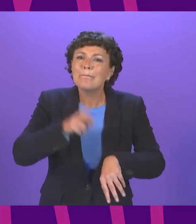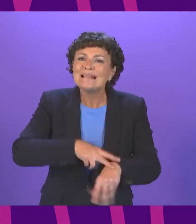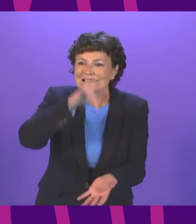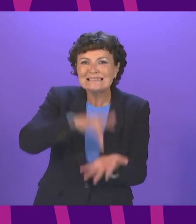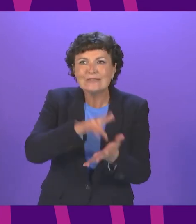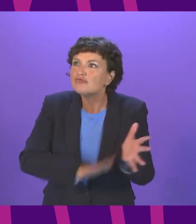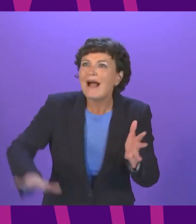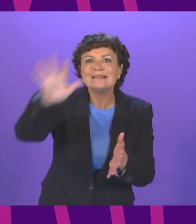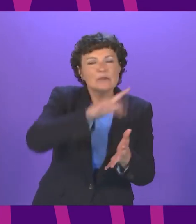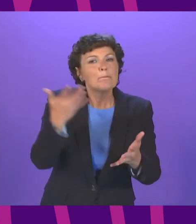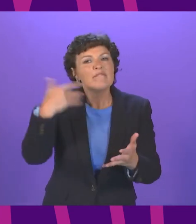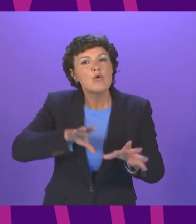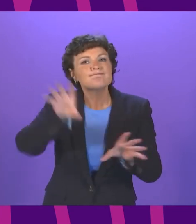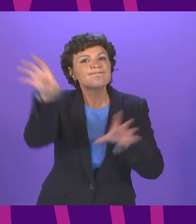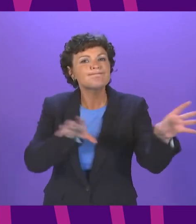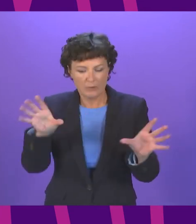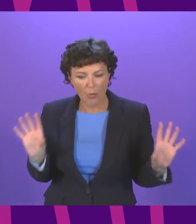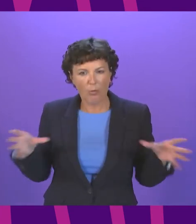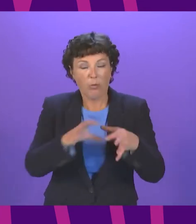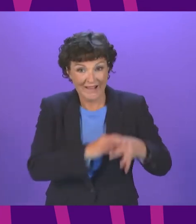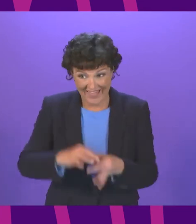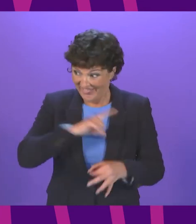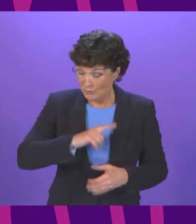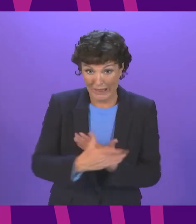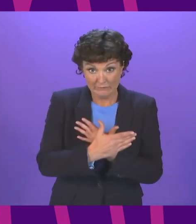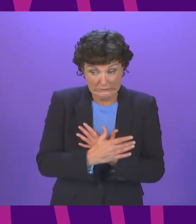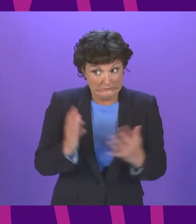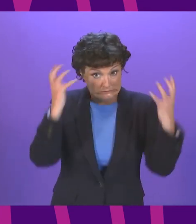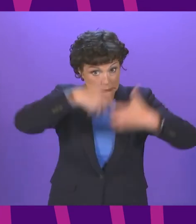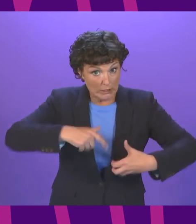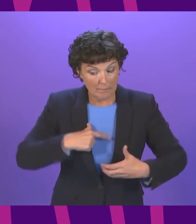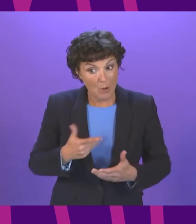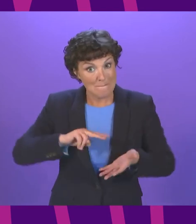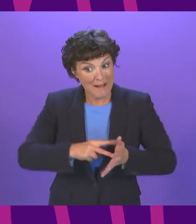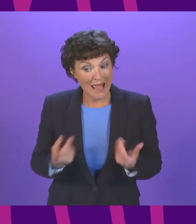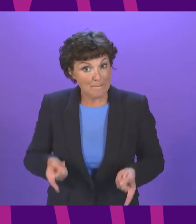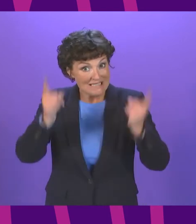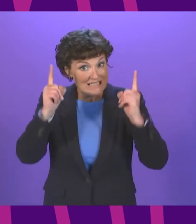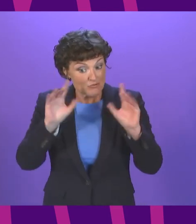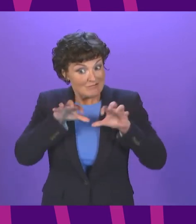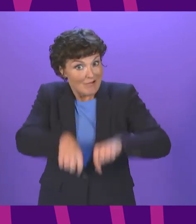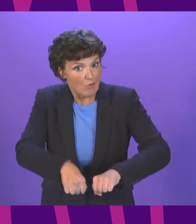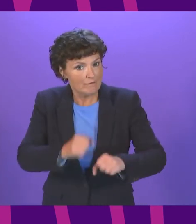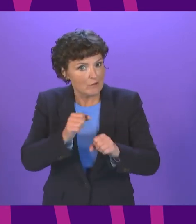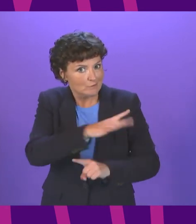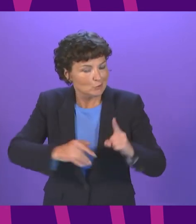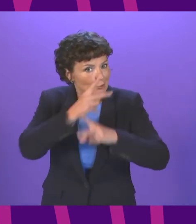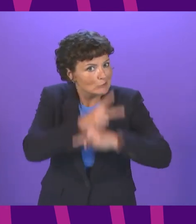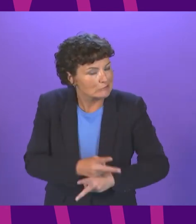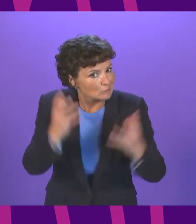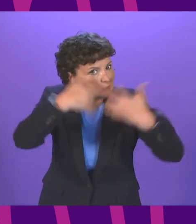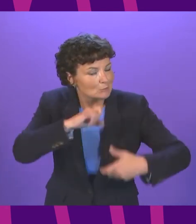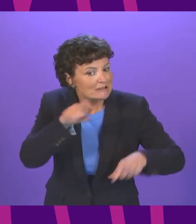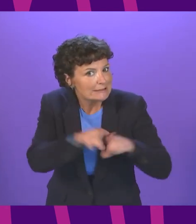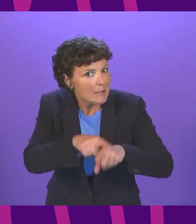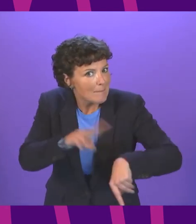of the many reasons that we in the Liberal Democrats are so worried about the planned ministerial takeover of social care in today's statement we